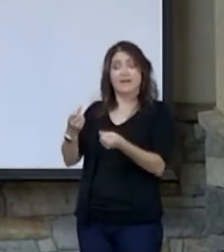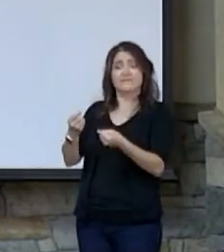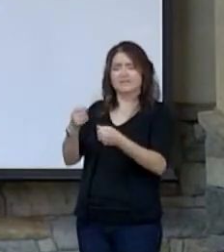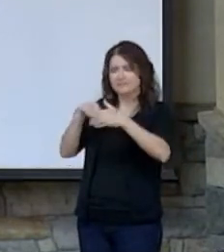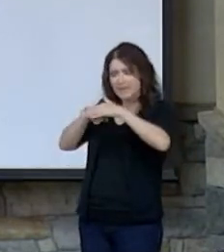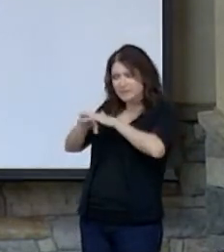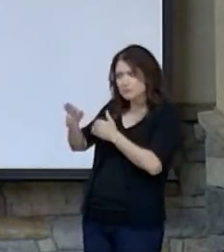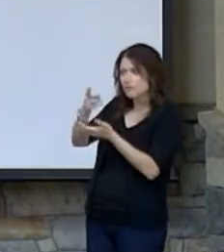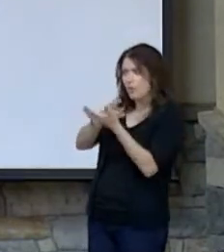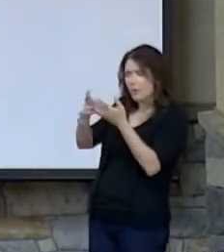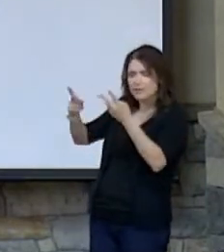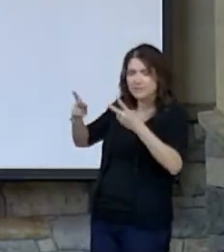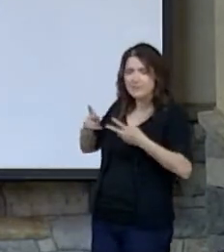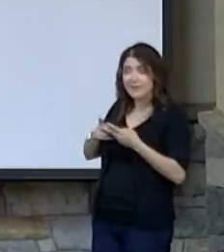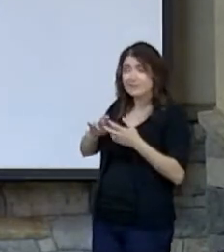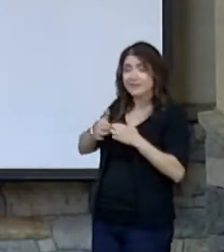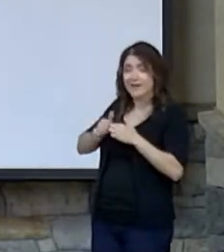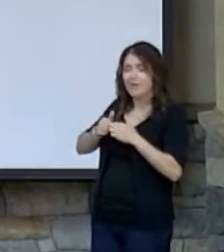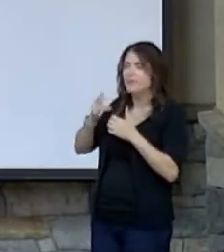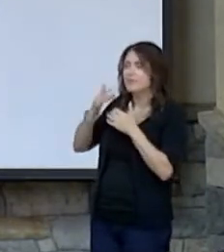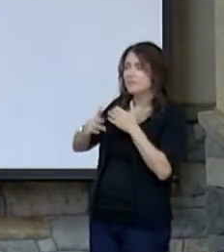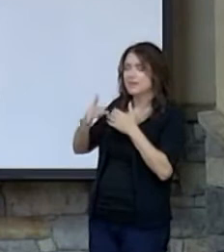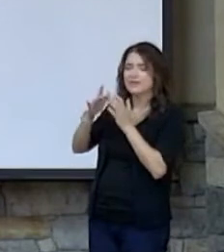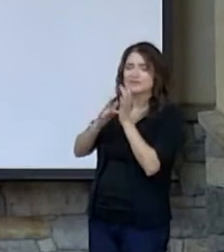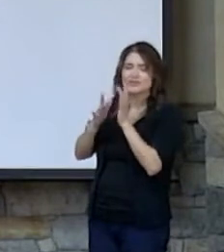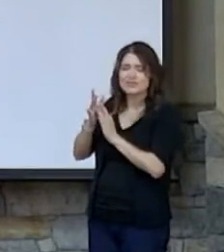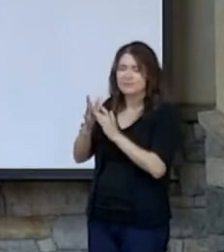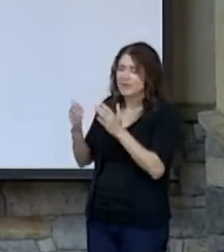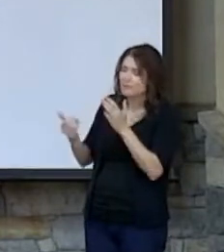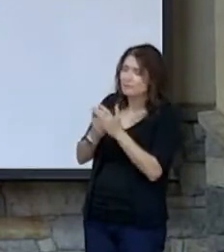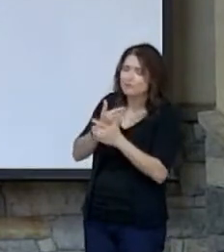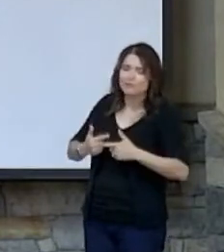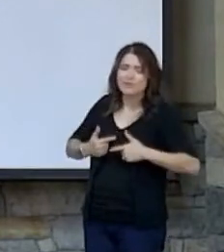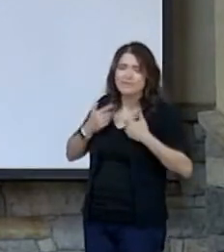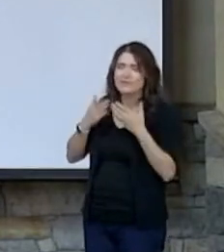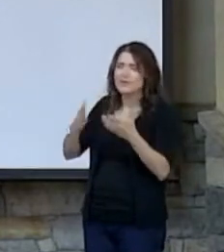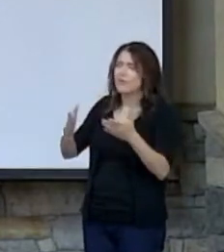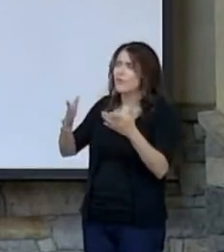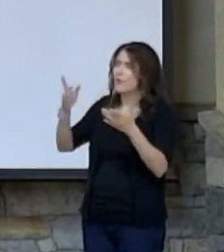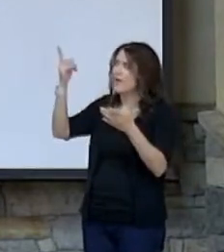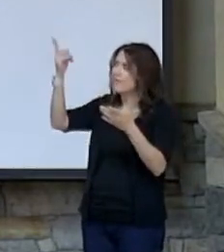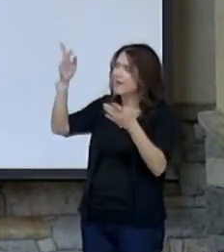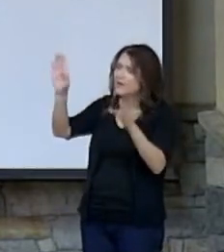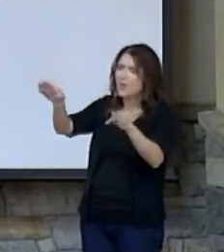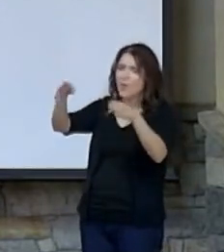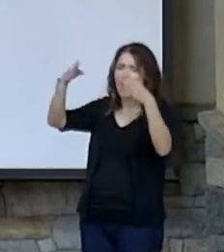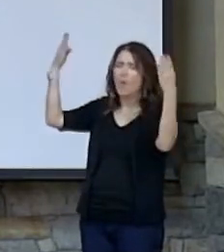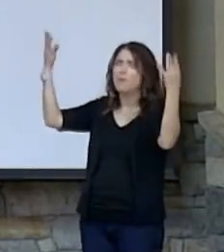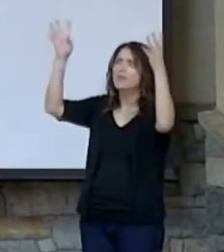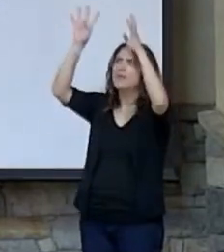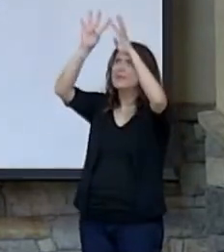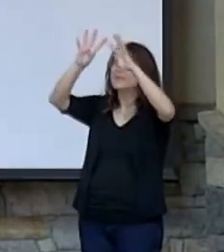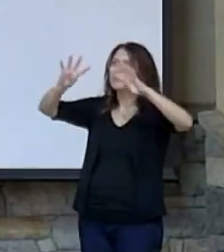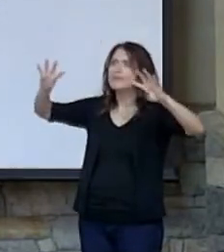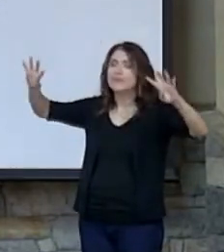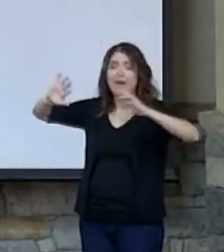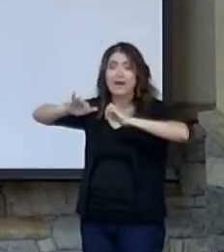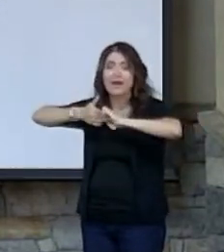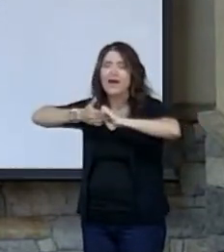by the blood of Jesus, by the new and living way that he opened for us through the curtain that is through the flesh.